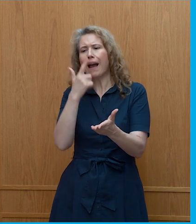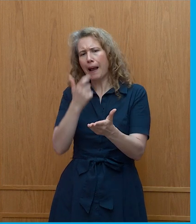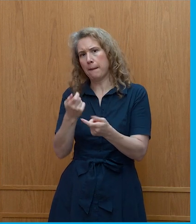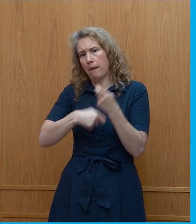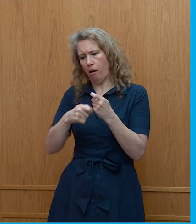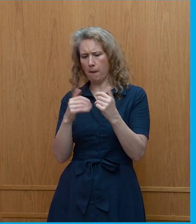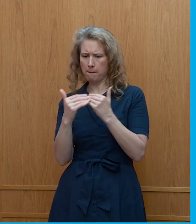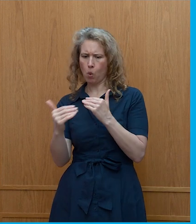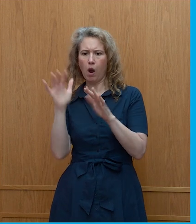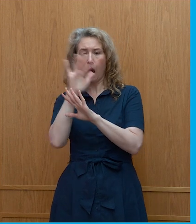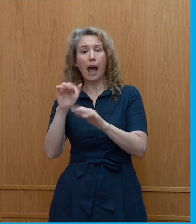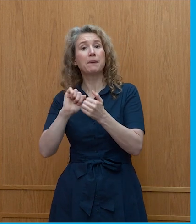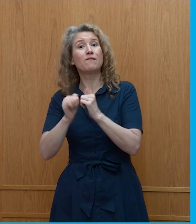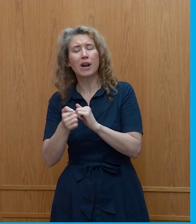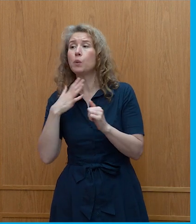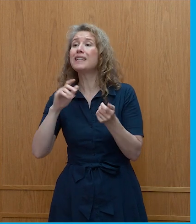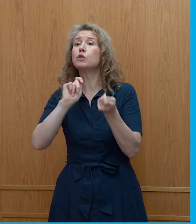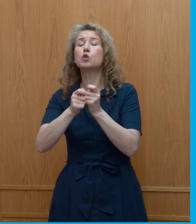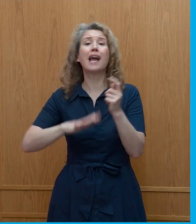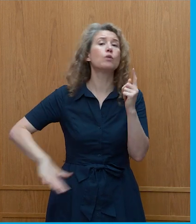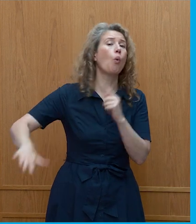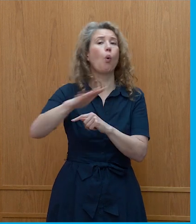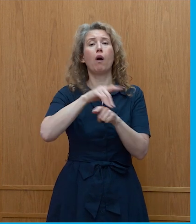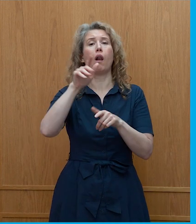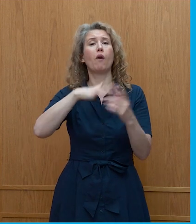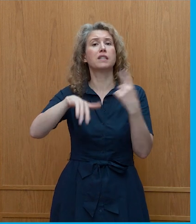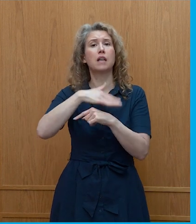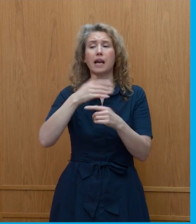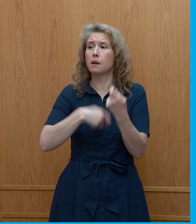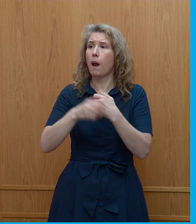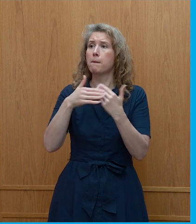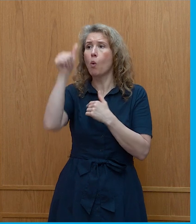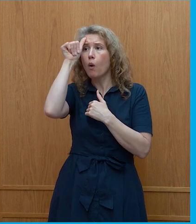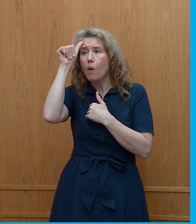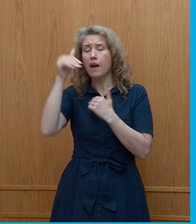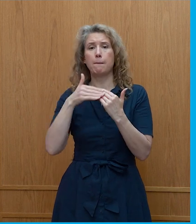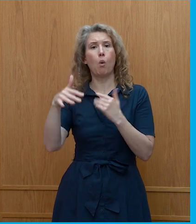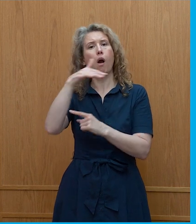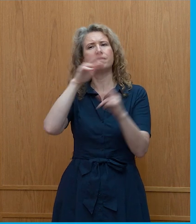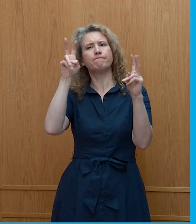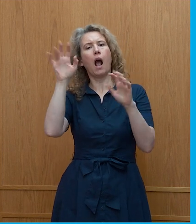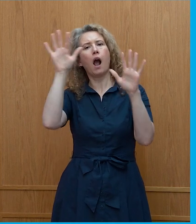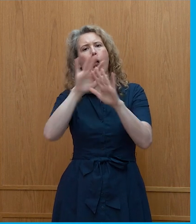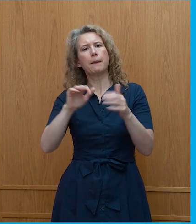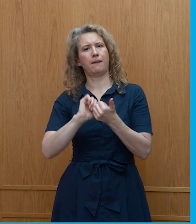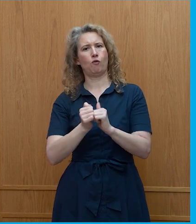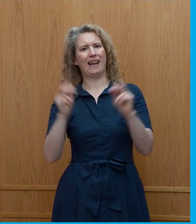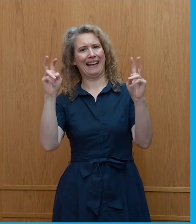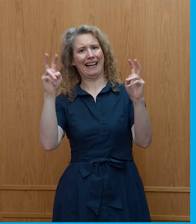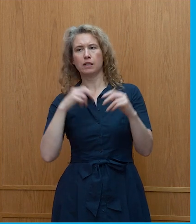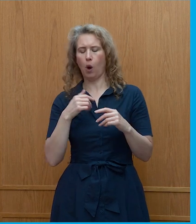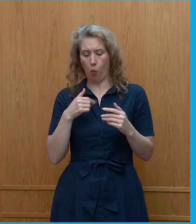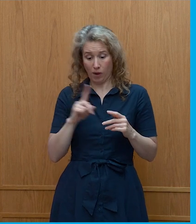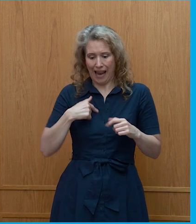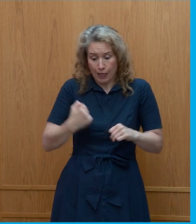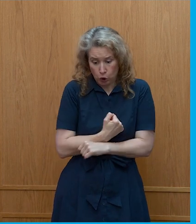what we need to do. we need to change the whole of society to be climate-friendly, to actually take account of this. And